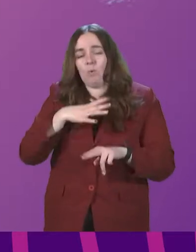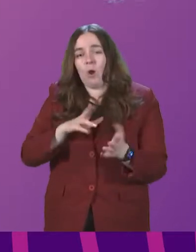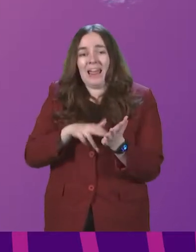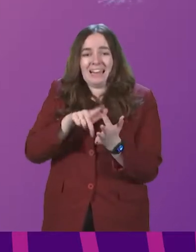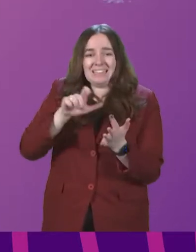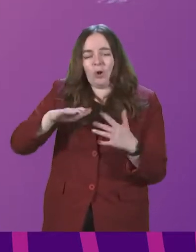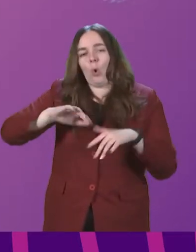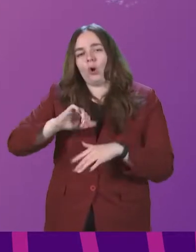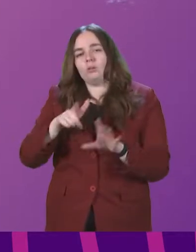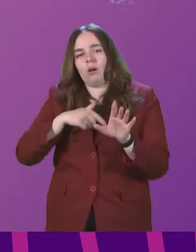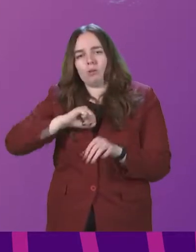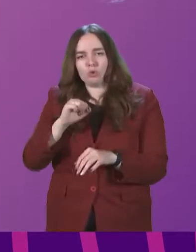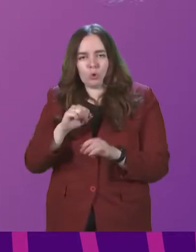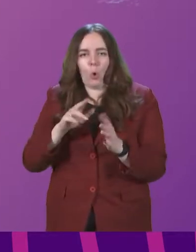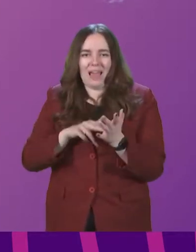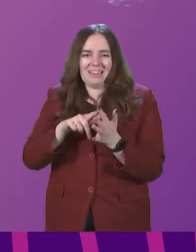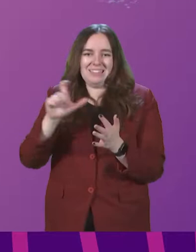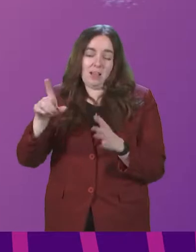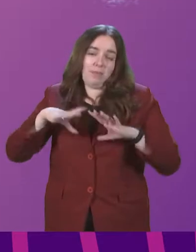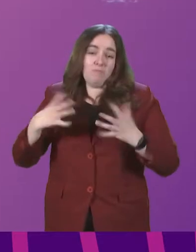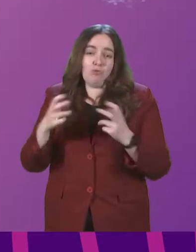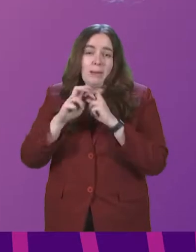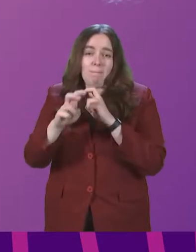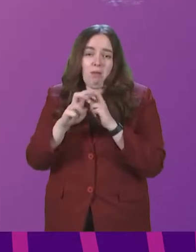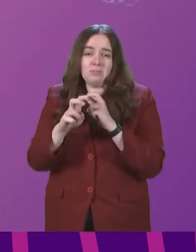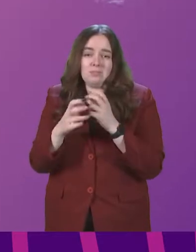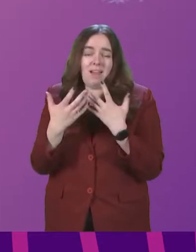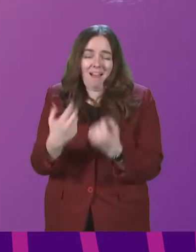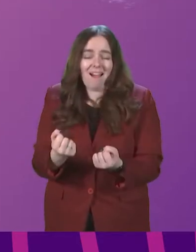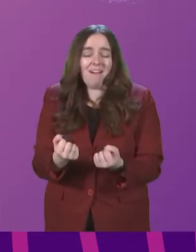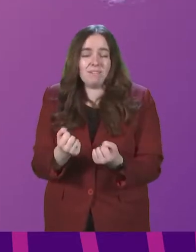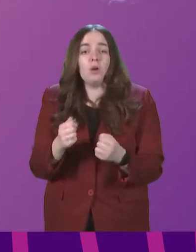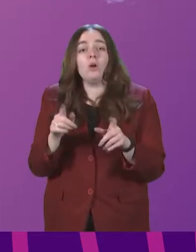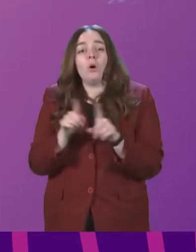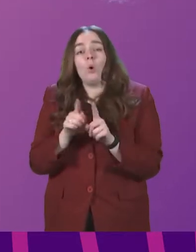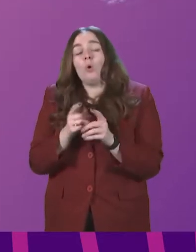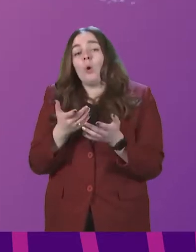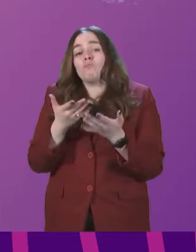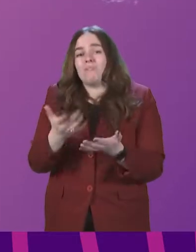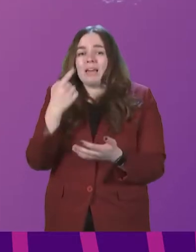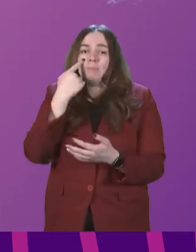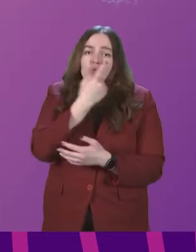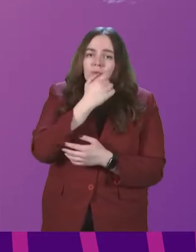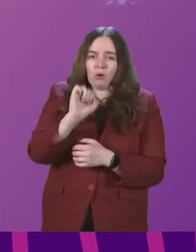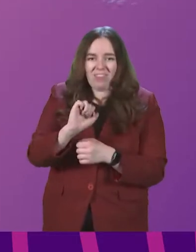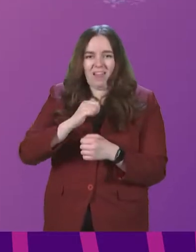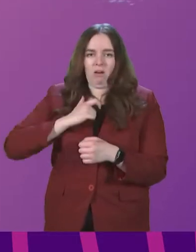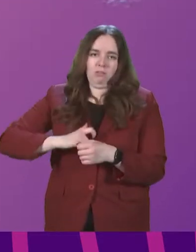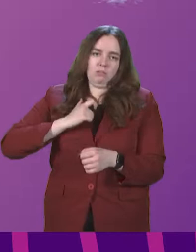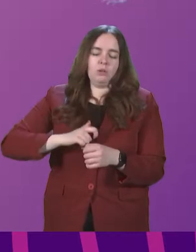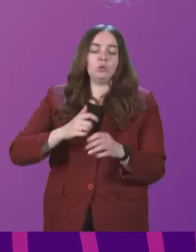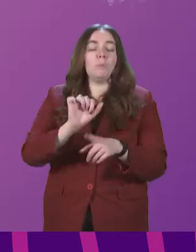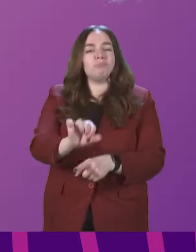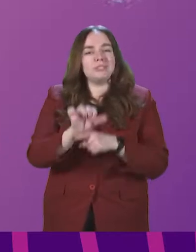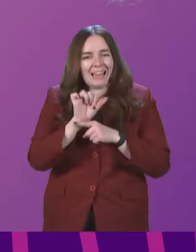Young Scott NEC, which is the free bus travel product on it. And they have to provide proof of their status in order to protect the children and young